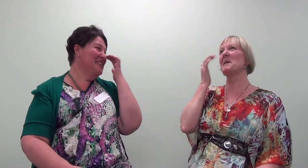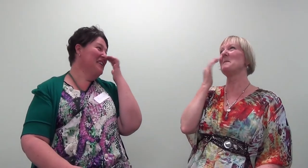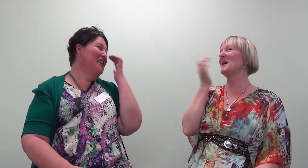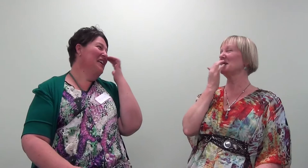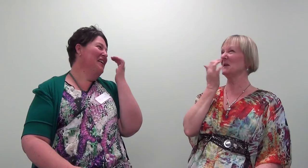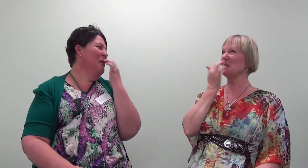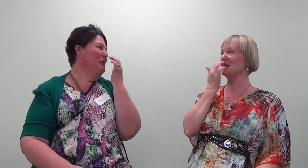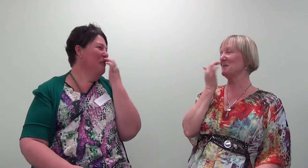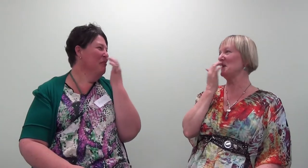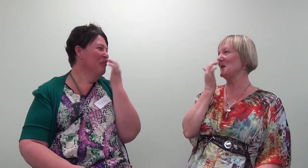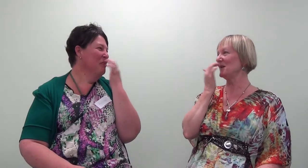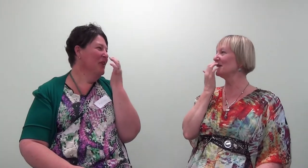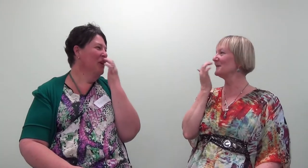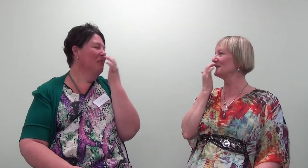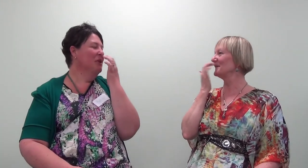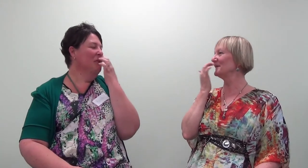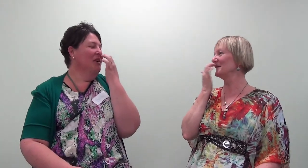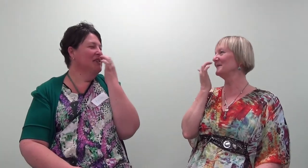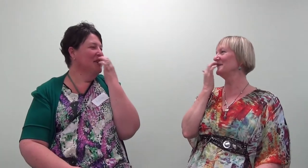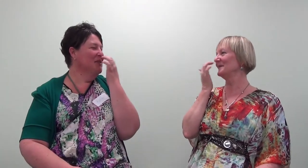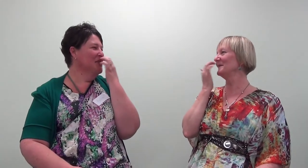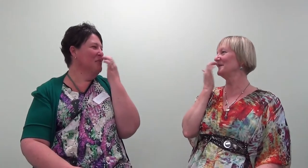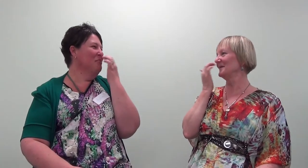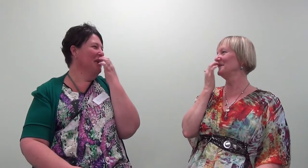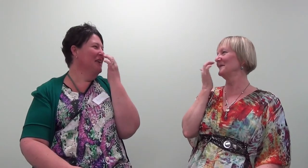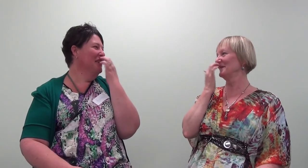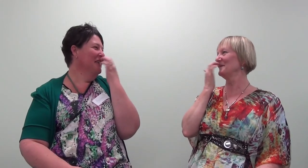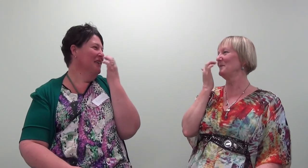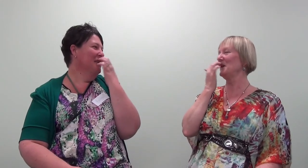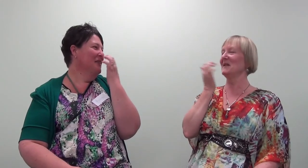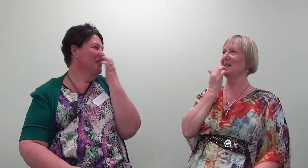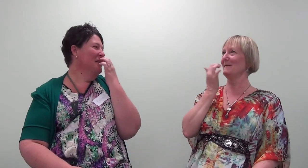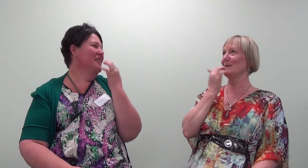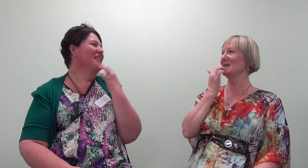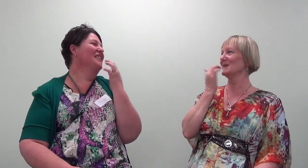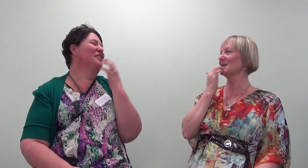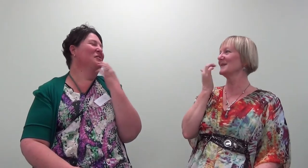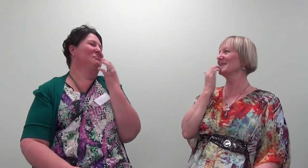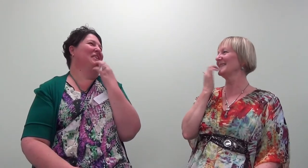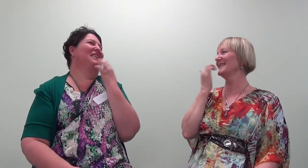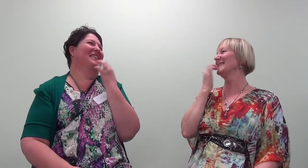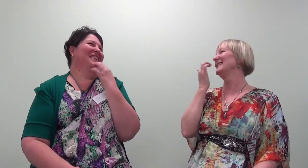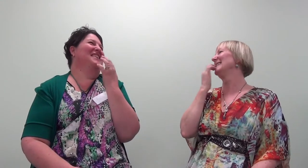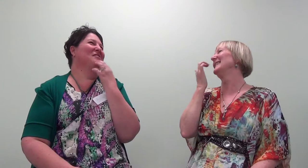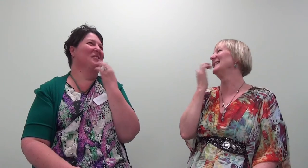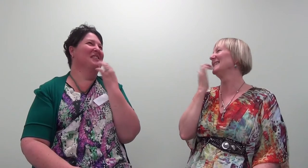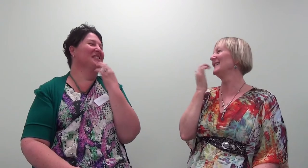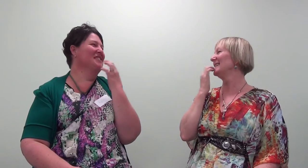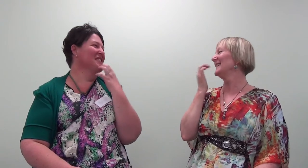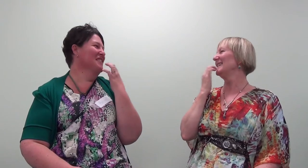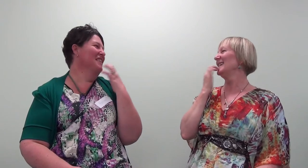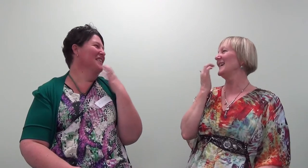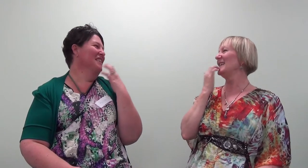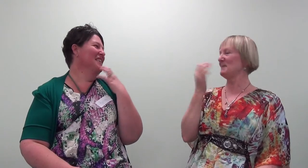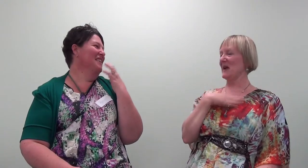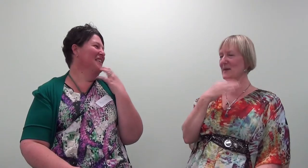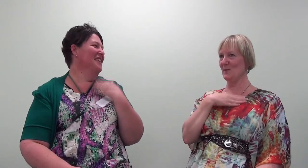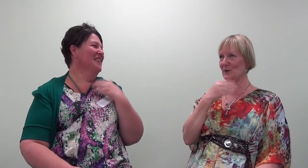my secrets are big my secrets are big bigger than everyone else's bigger than everyone else's and people will